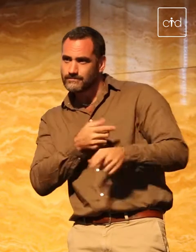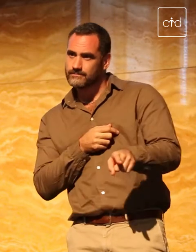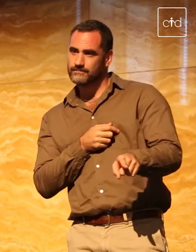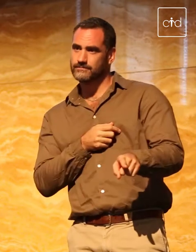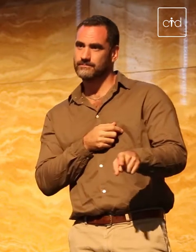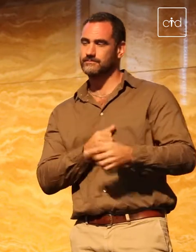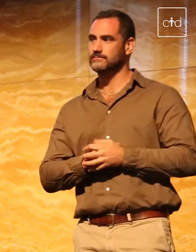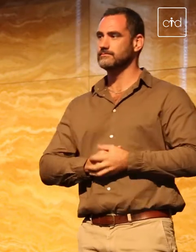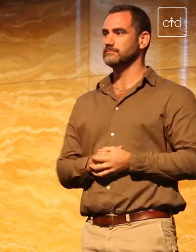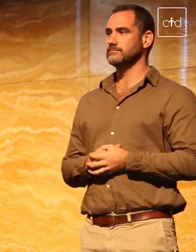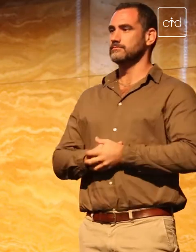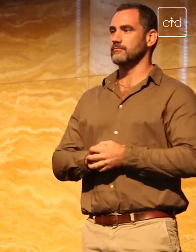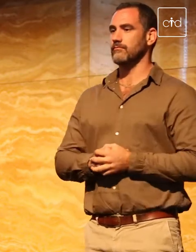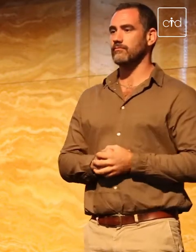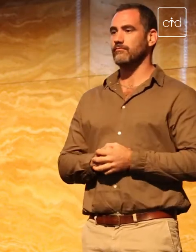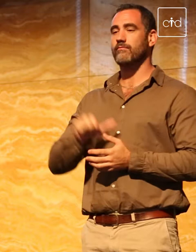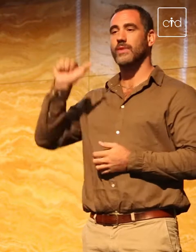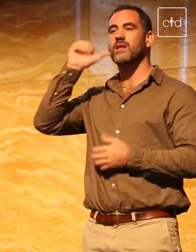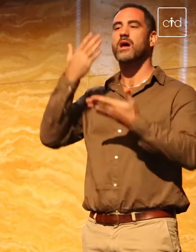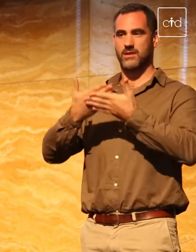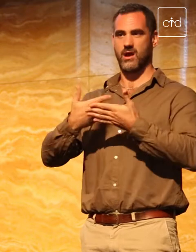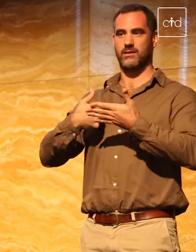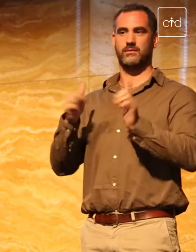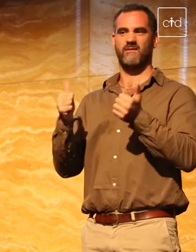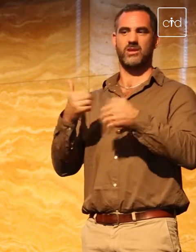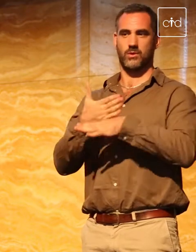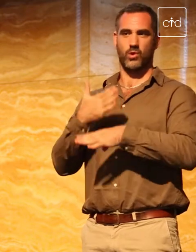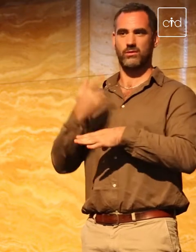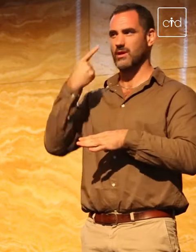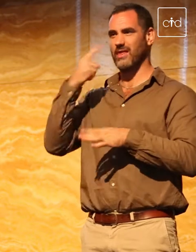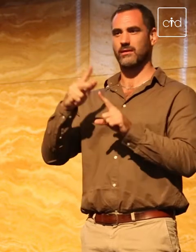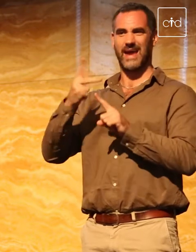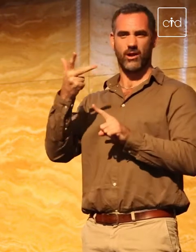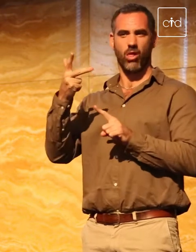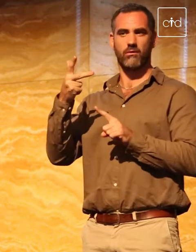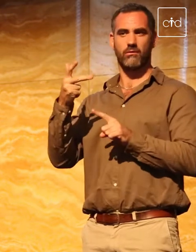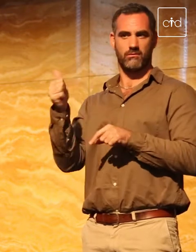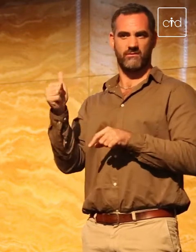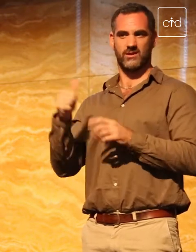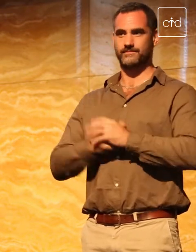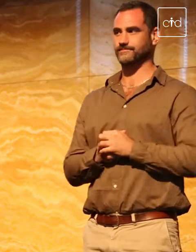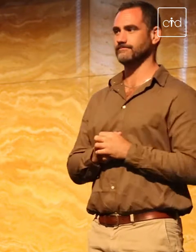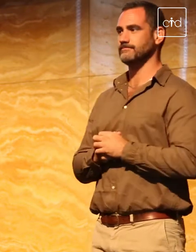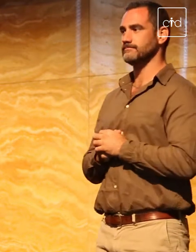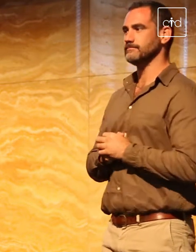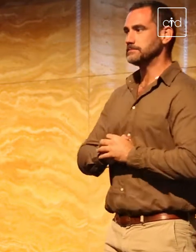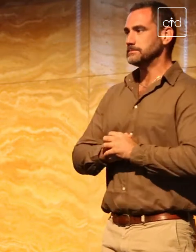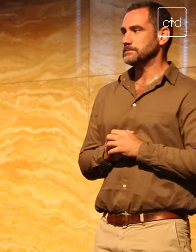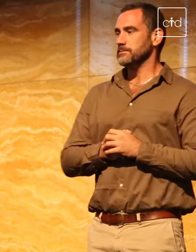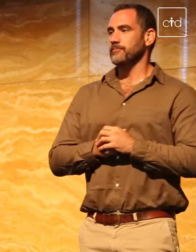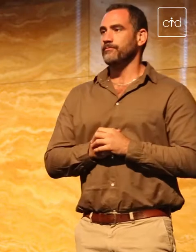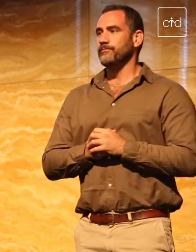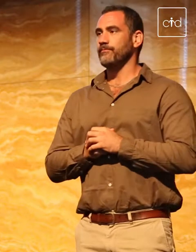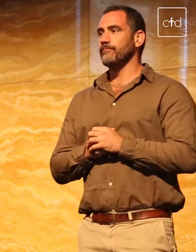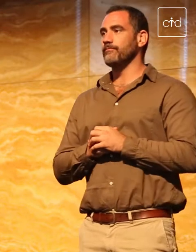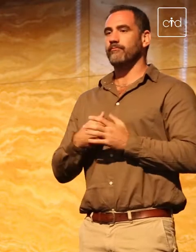Last night, as I left the office at about eight o'clock, I was going through a whole host of